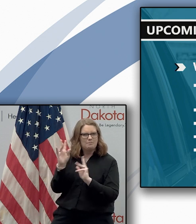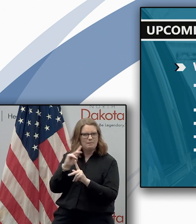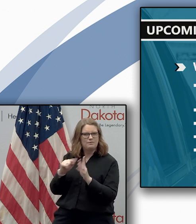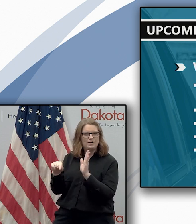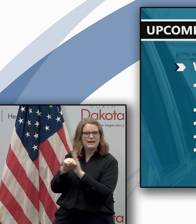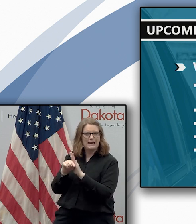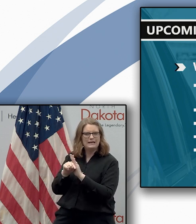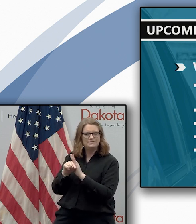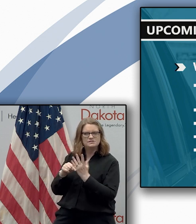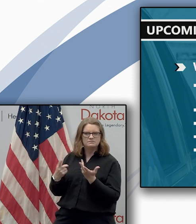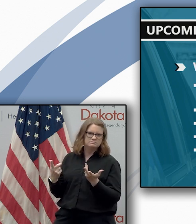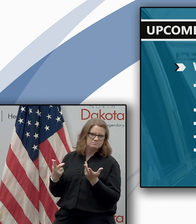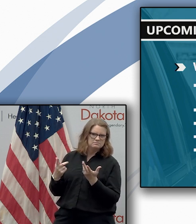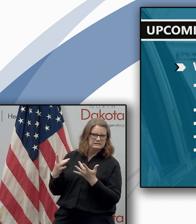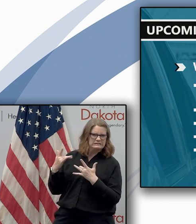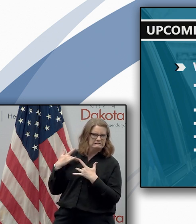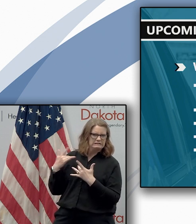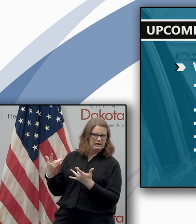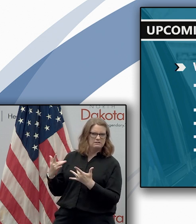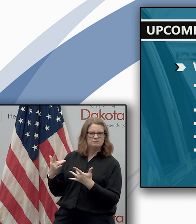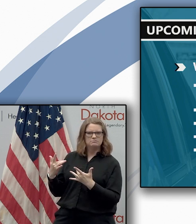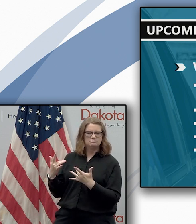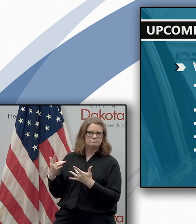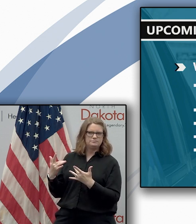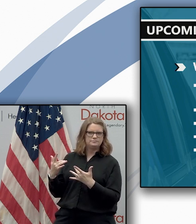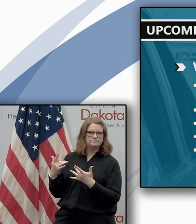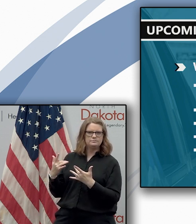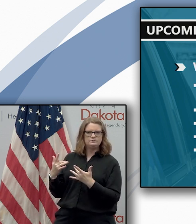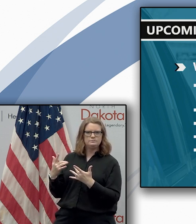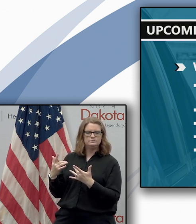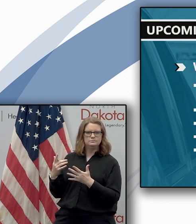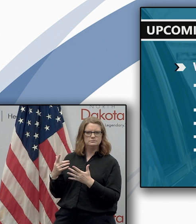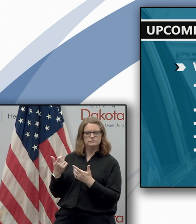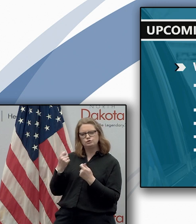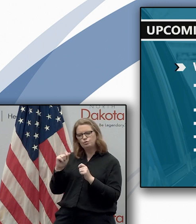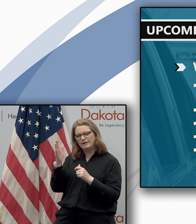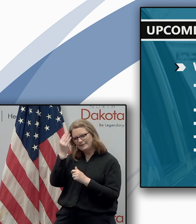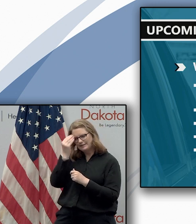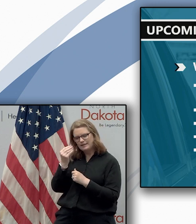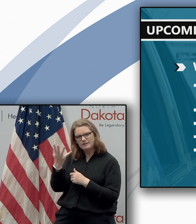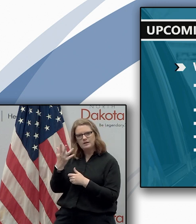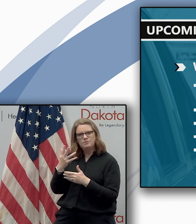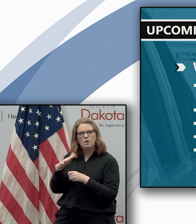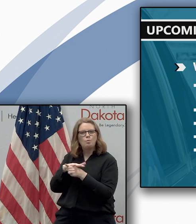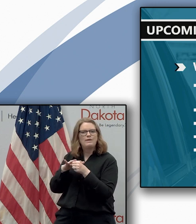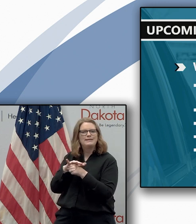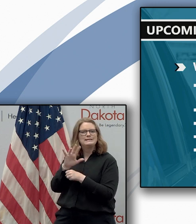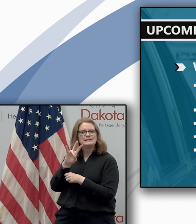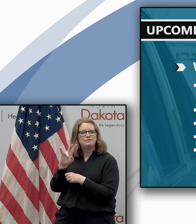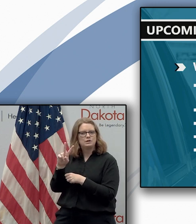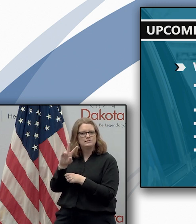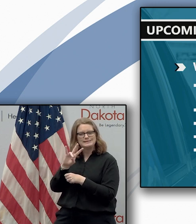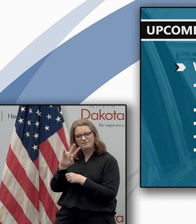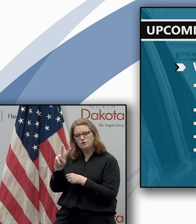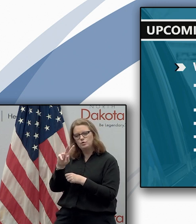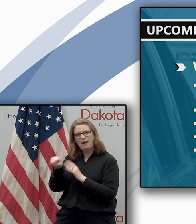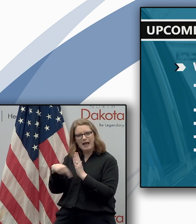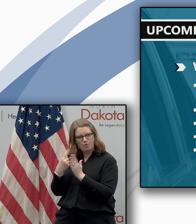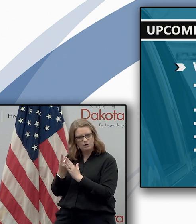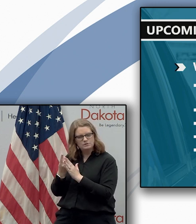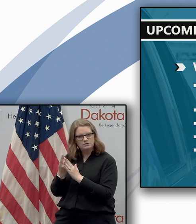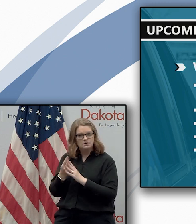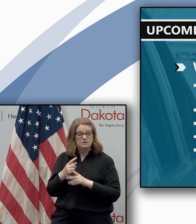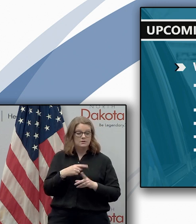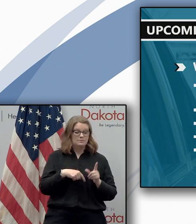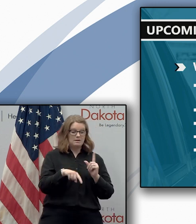but negatives uh generally uh we're our commitment is to try to get people notified within 72 hours but uh positives